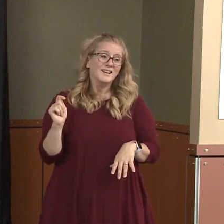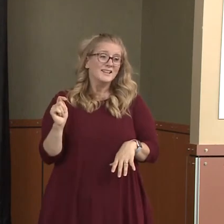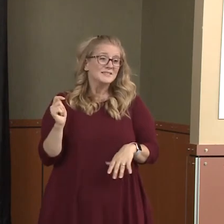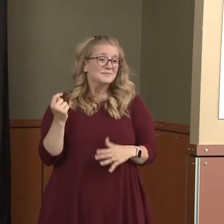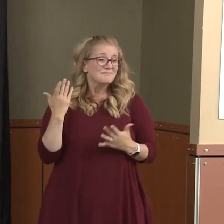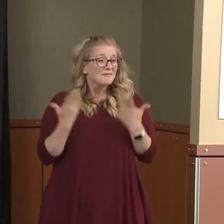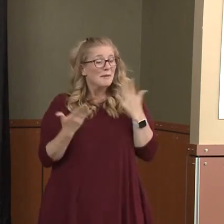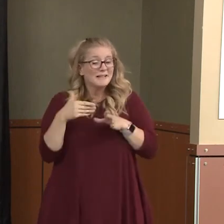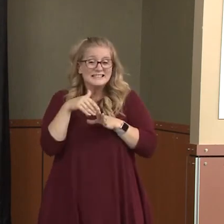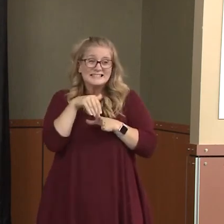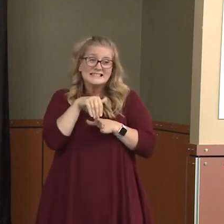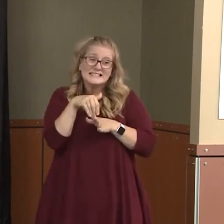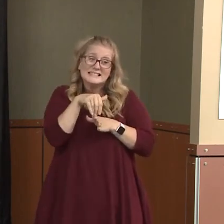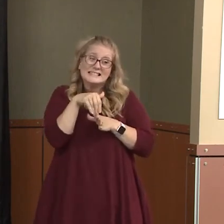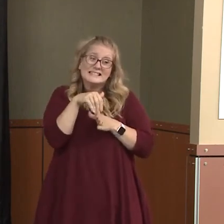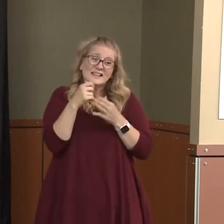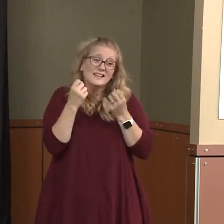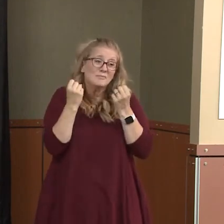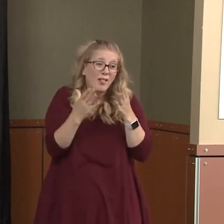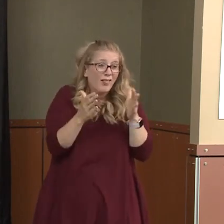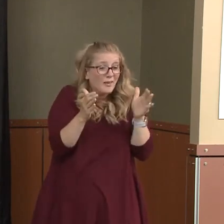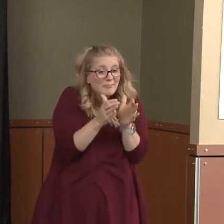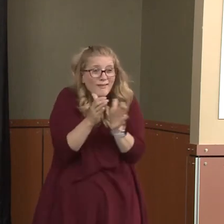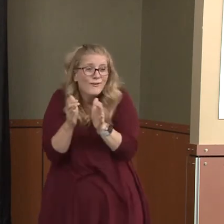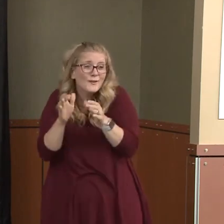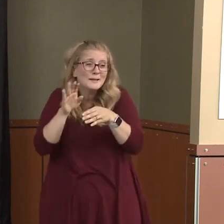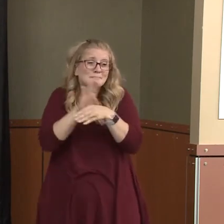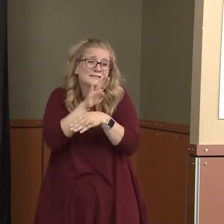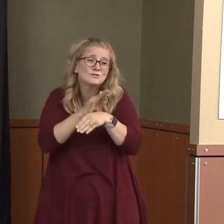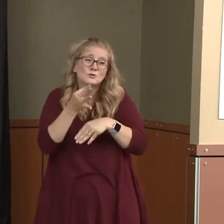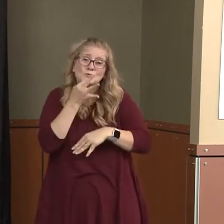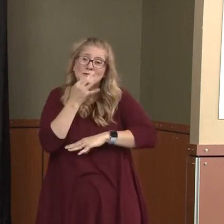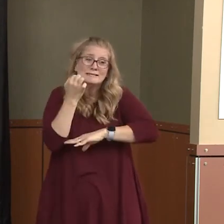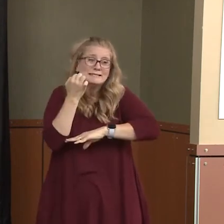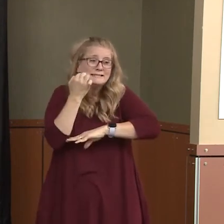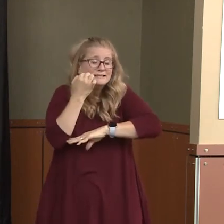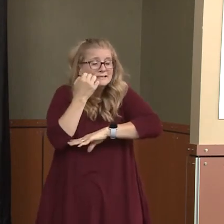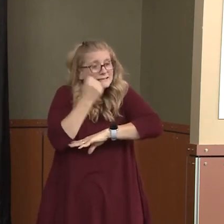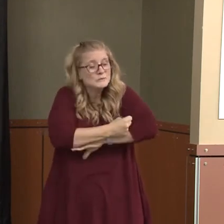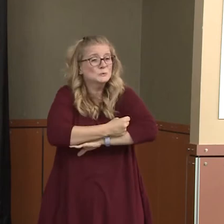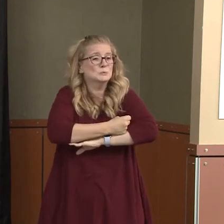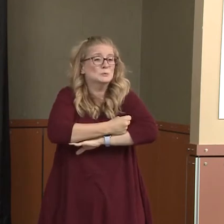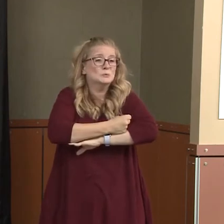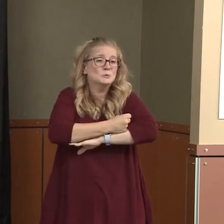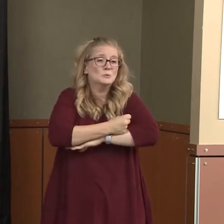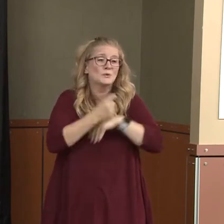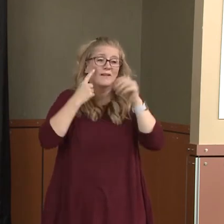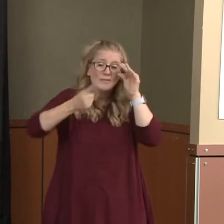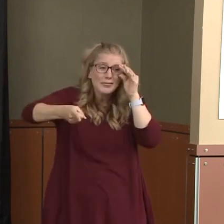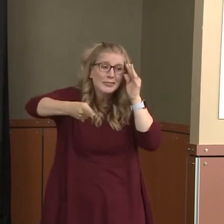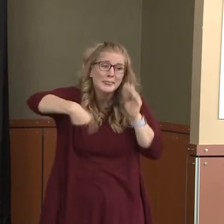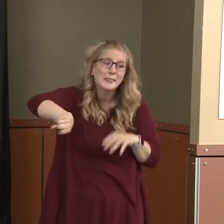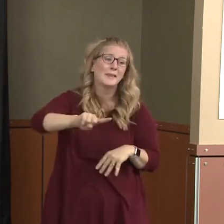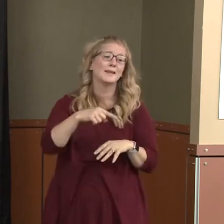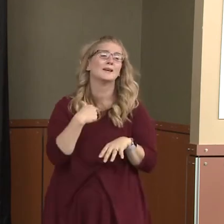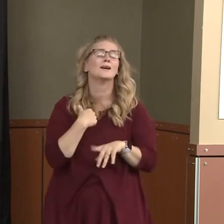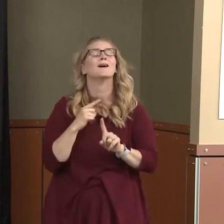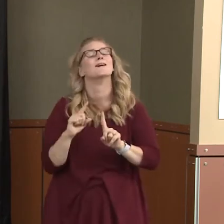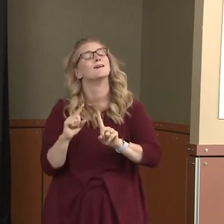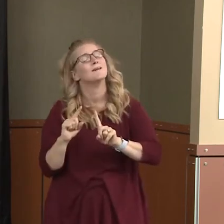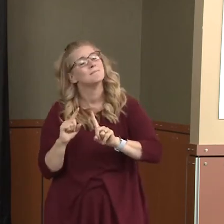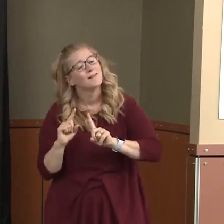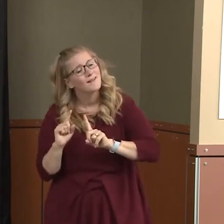them are nearing that point. So on their behalf, I want to ask you, let's mask up to open up and to save those